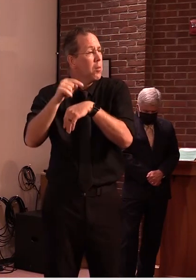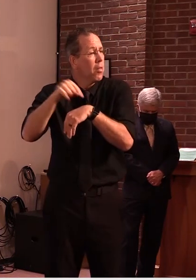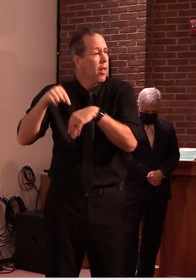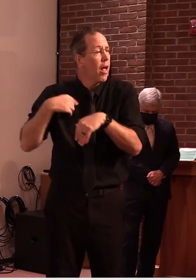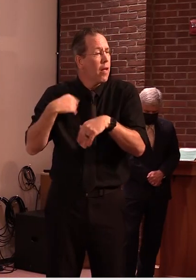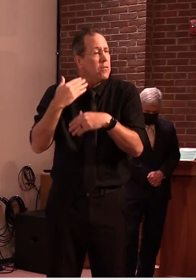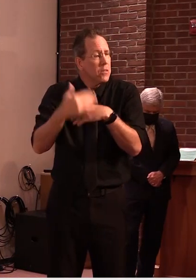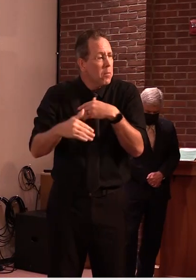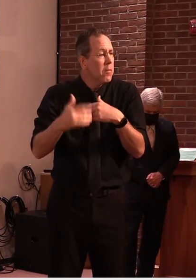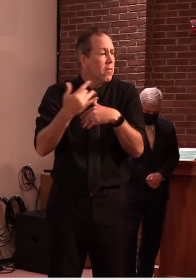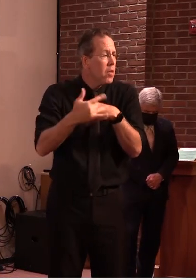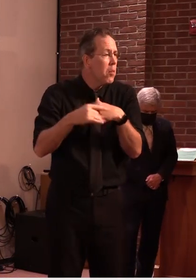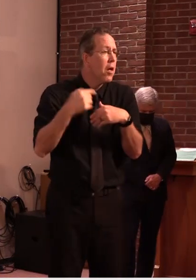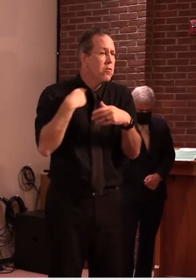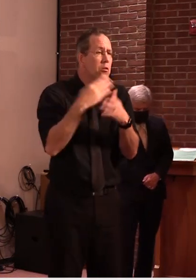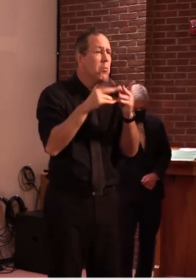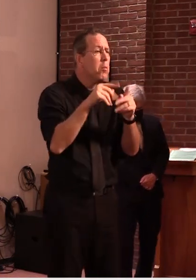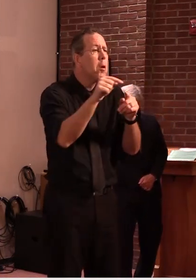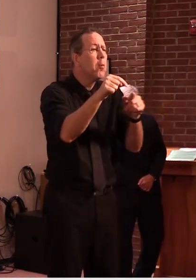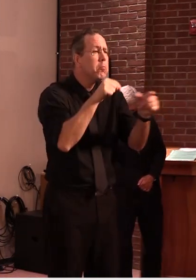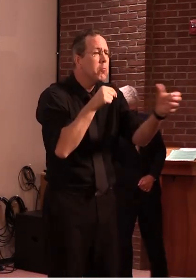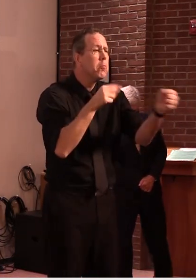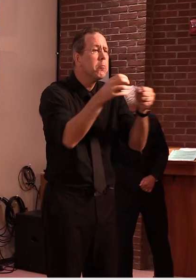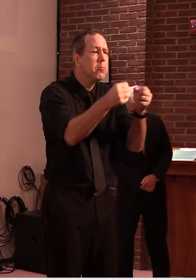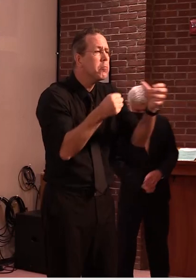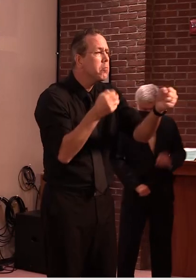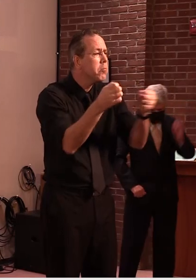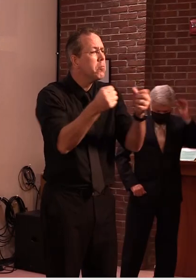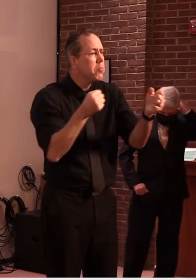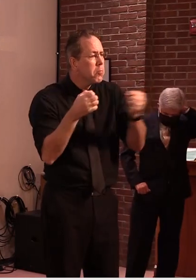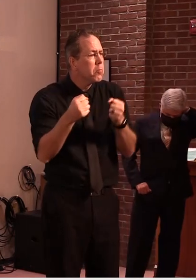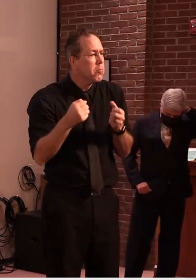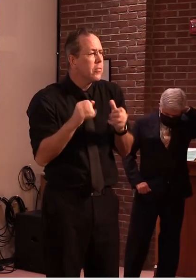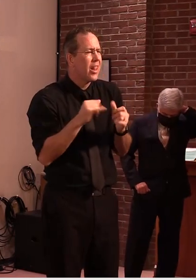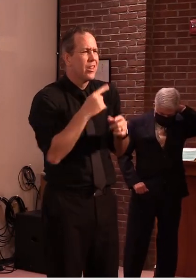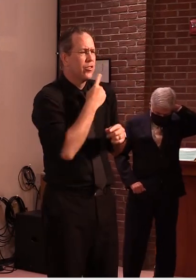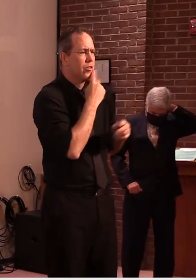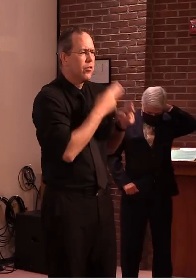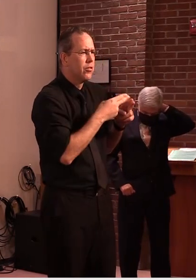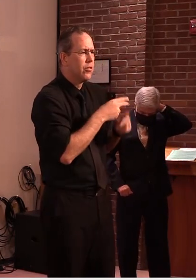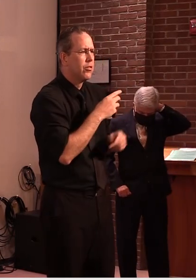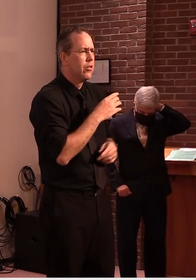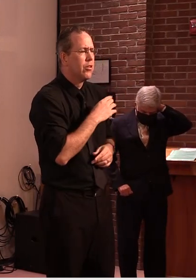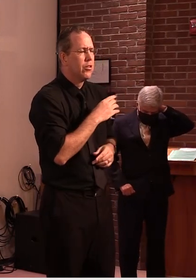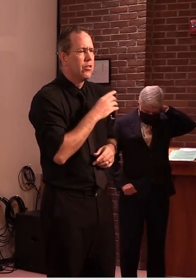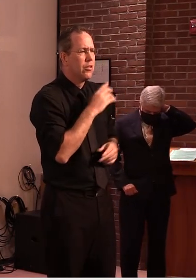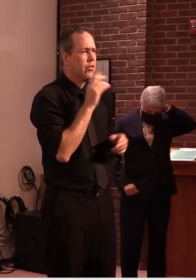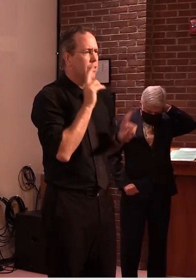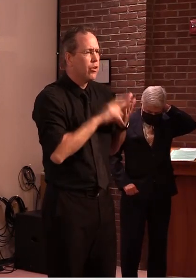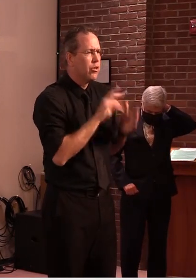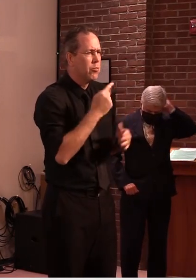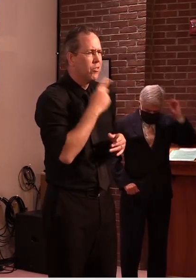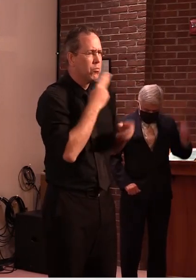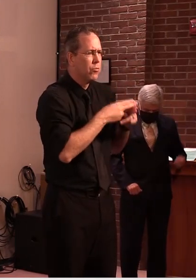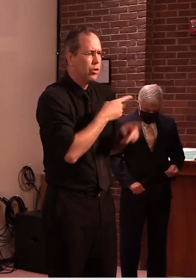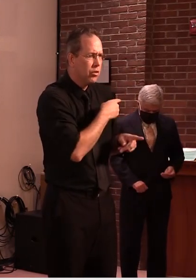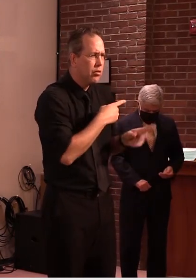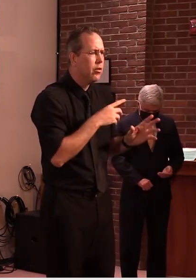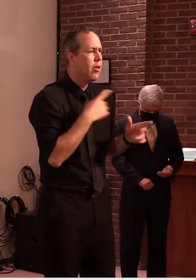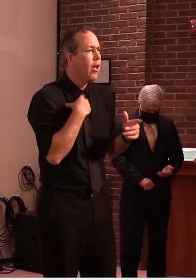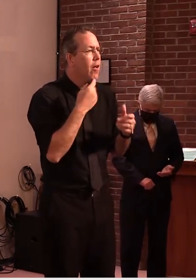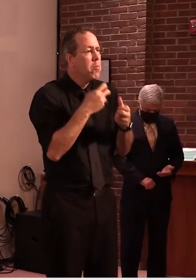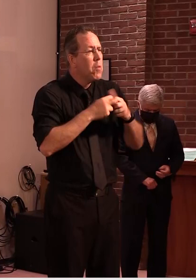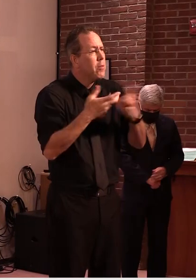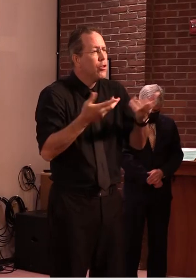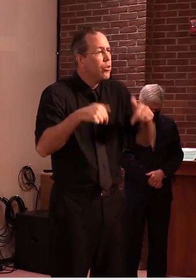exactly what the secretary talked about um we have a very uh well tested uh quarantine